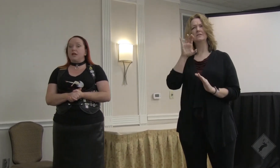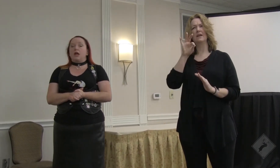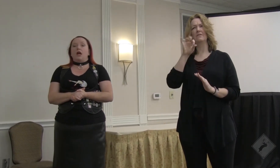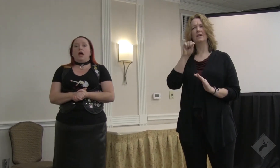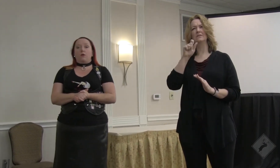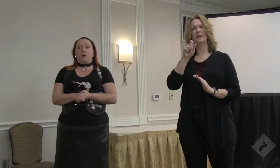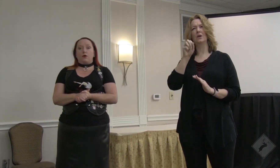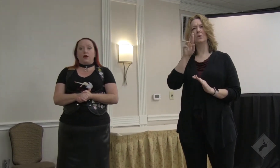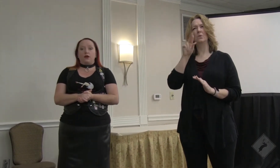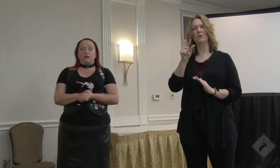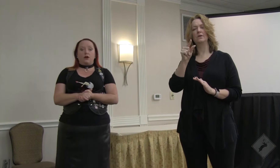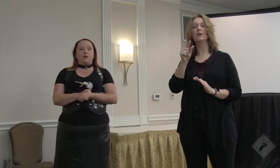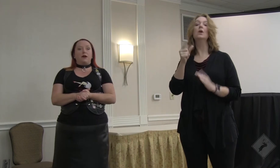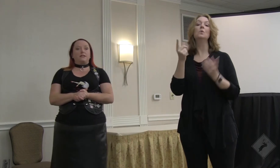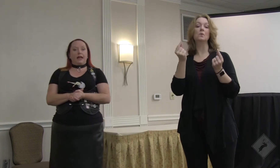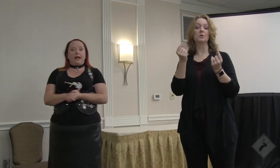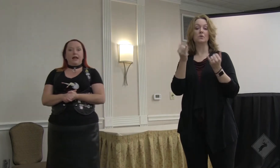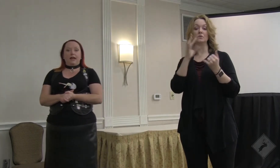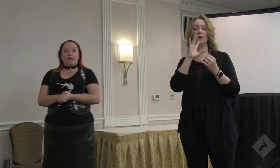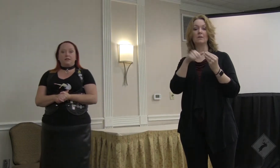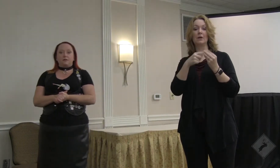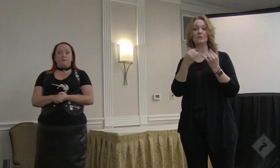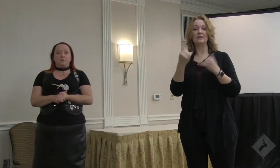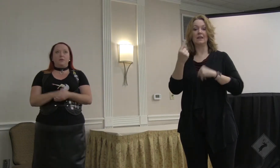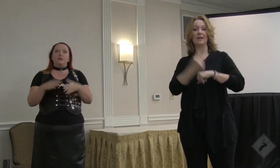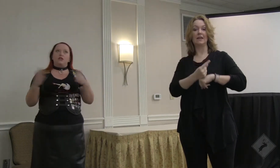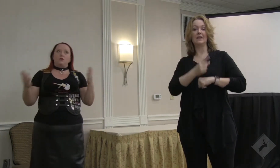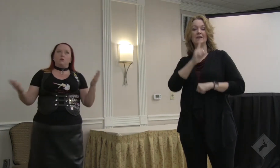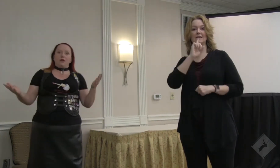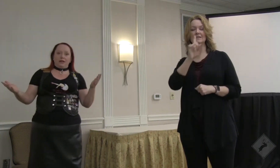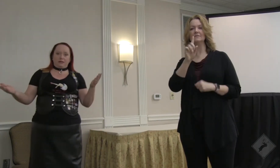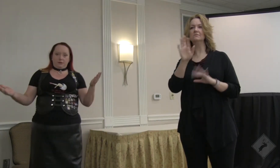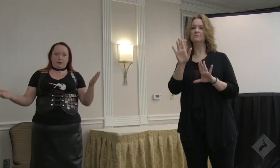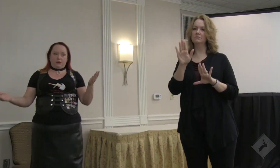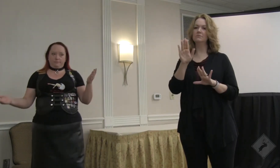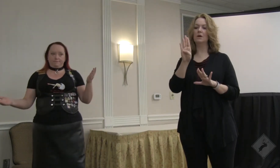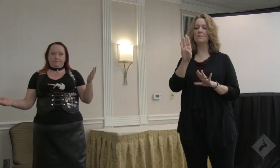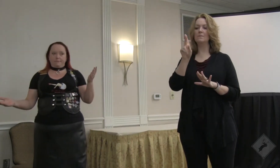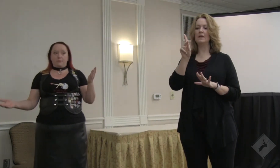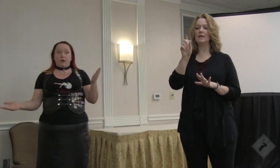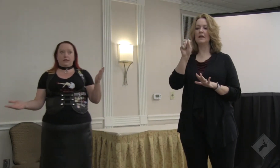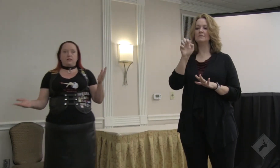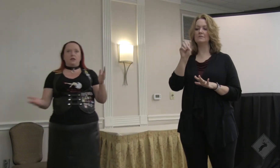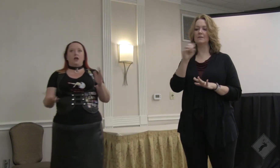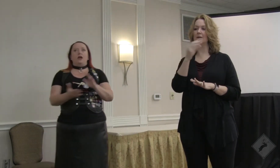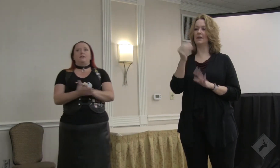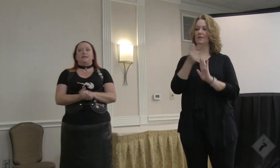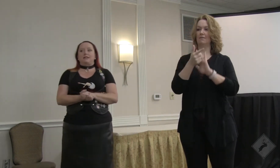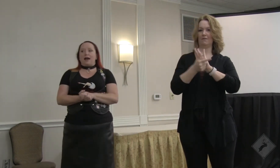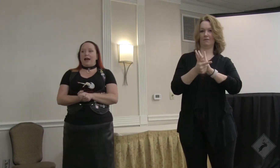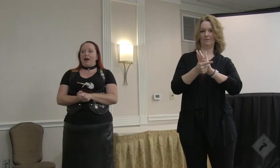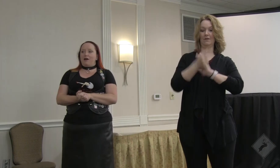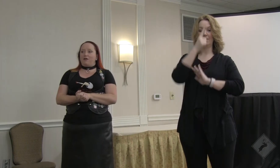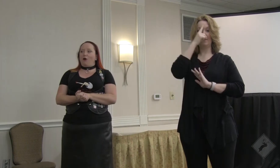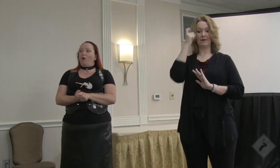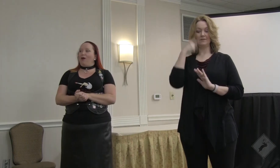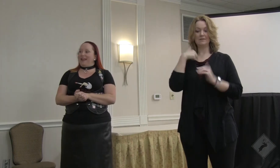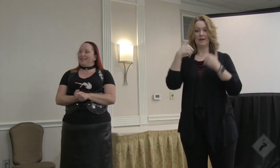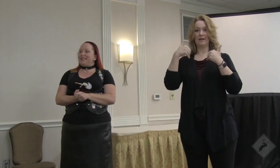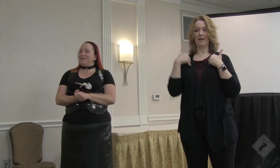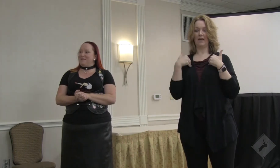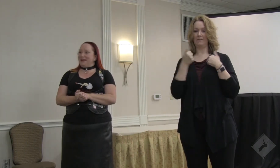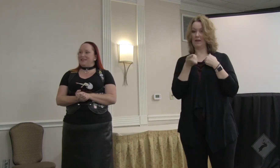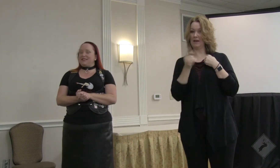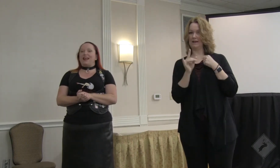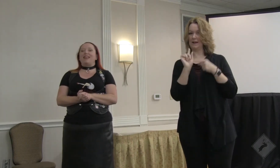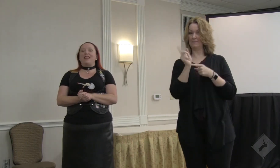find that. And what we're here to talk about today is, in general, BDS and more. But, since I have a whole